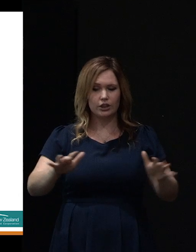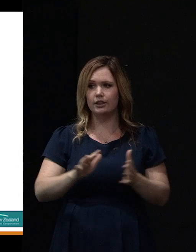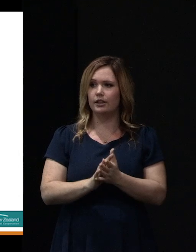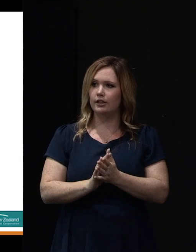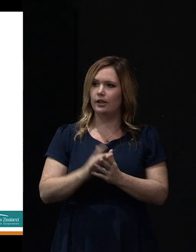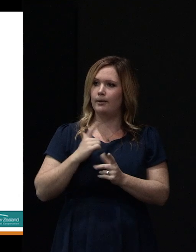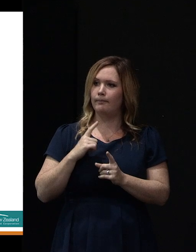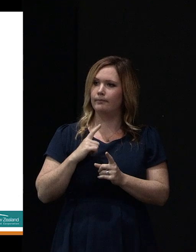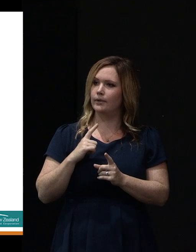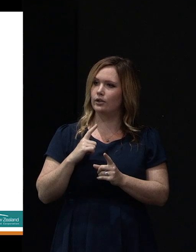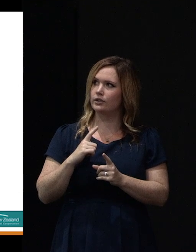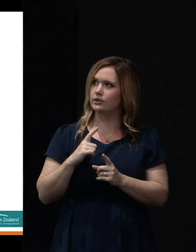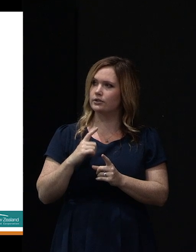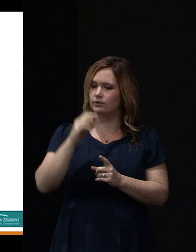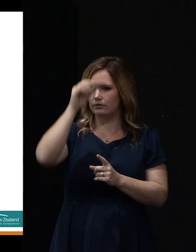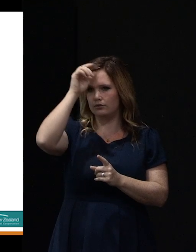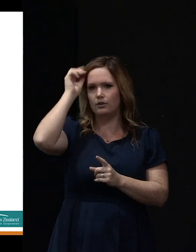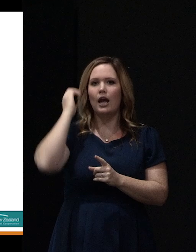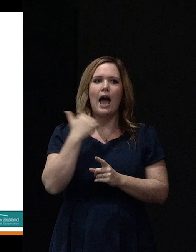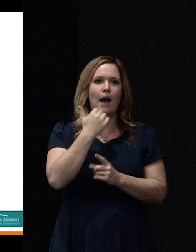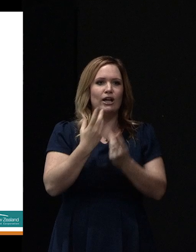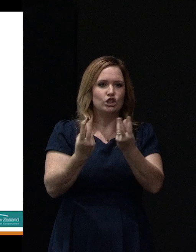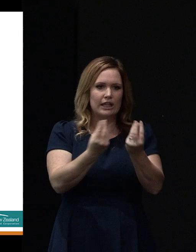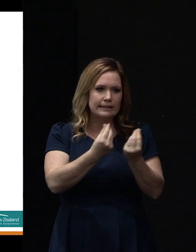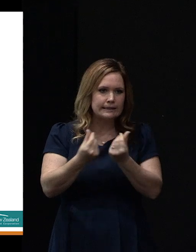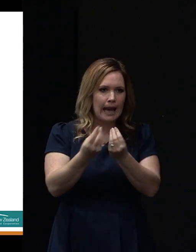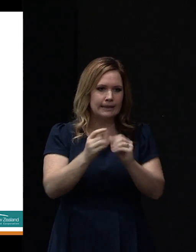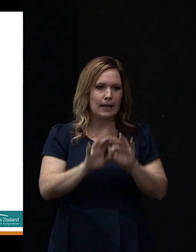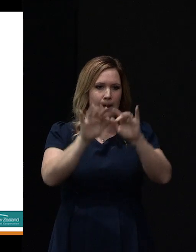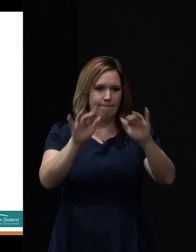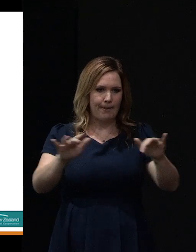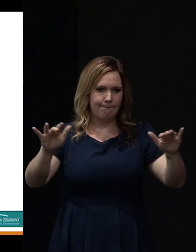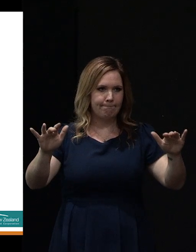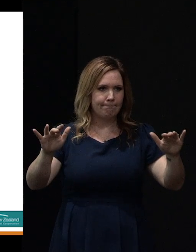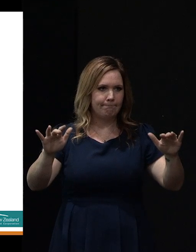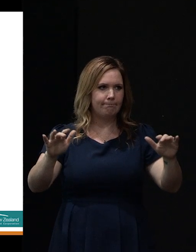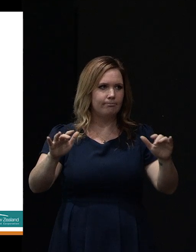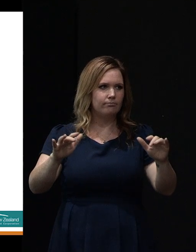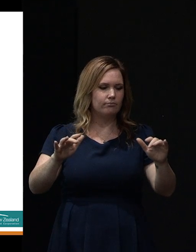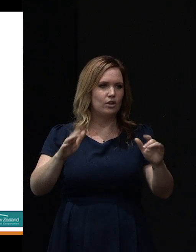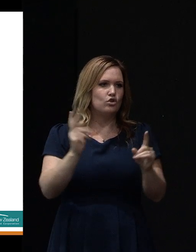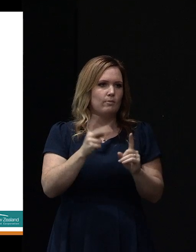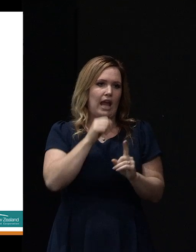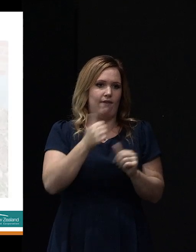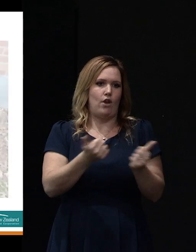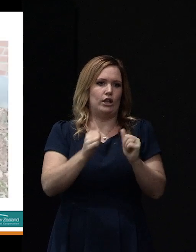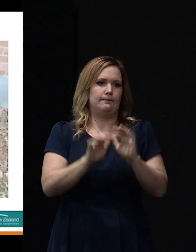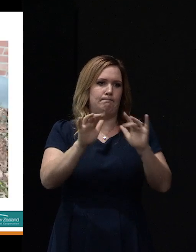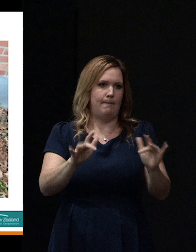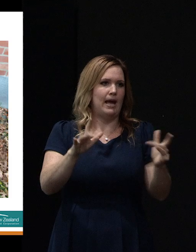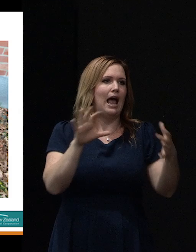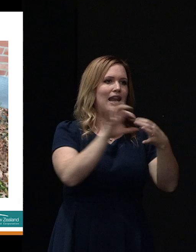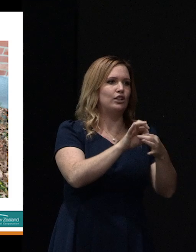correlation between the degree of sand material that comes to the surface and the amount of damage that a building sustains.